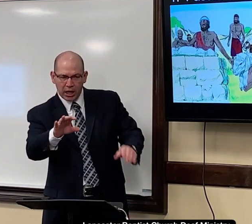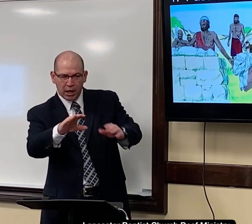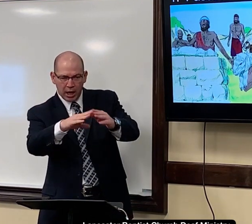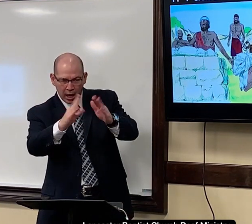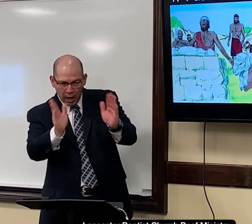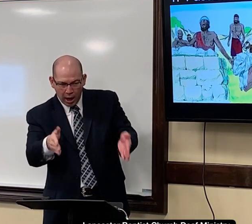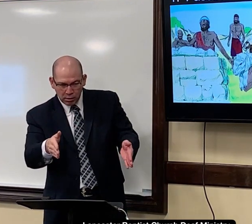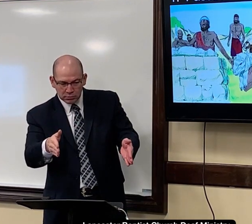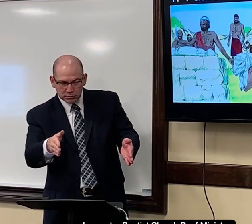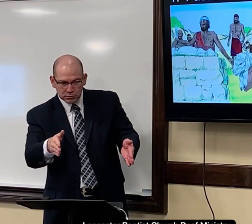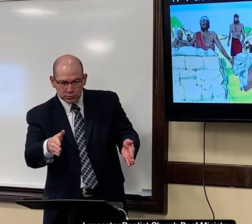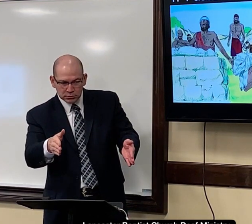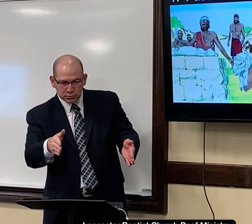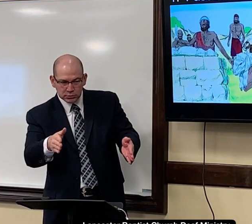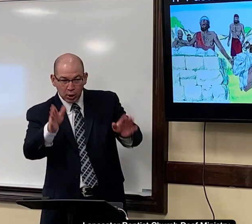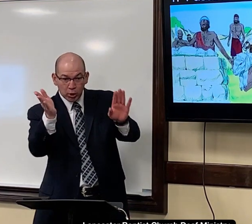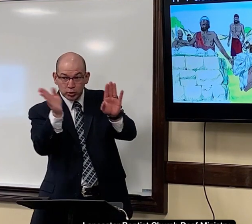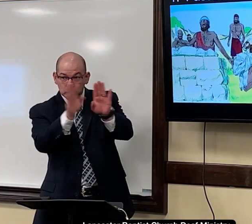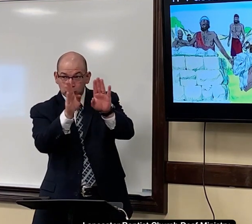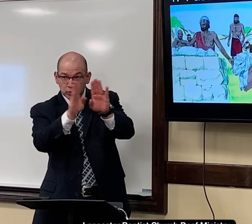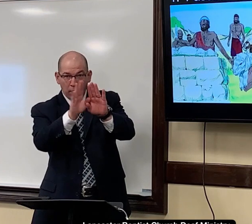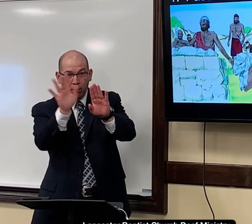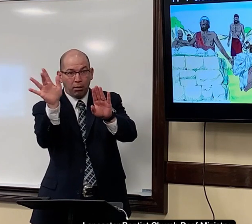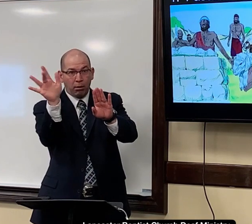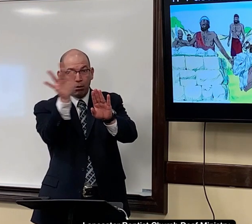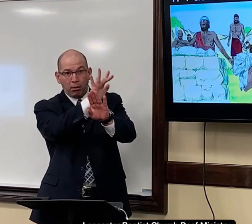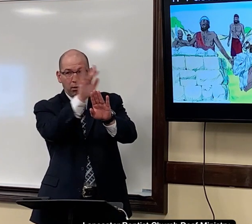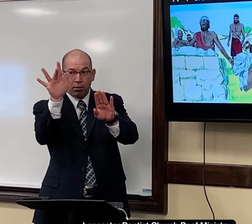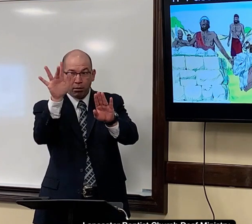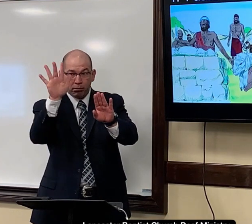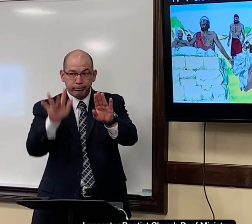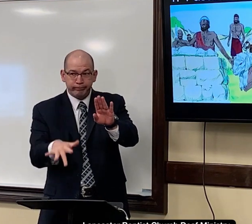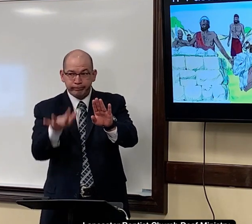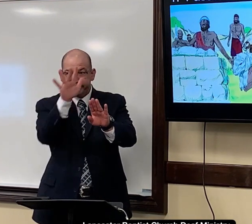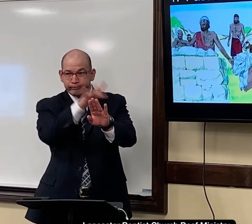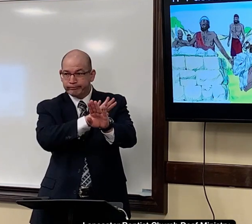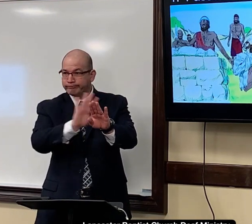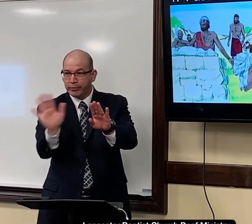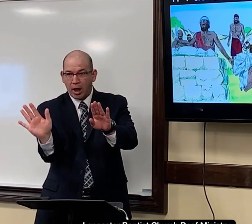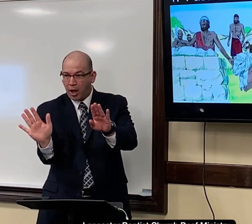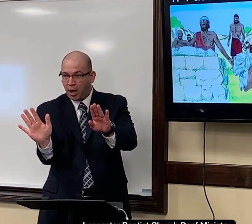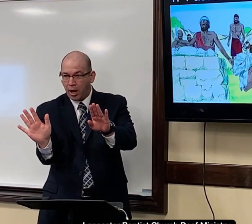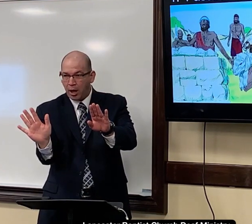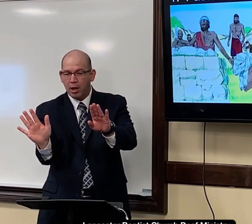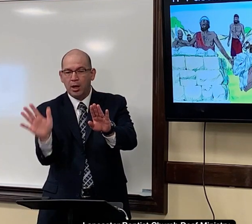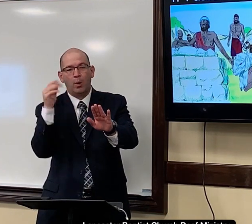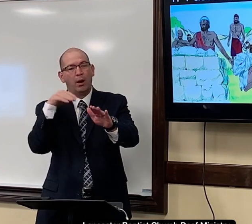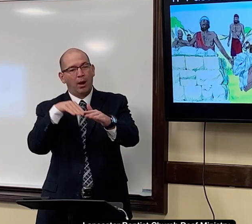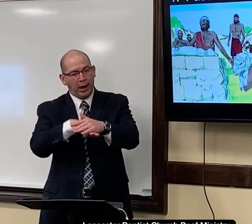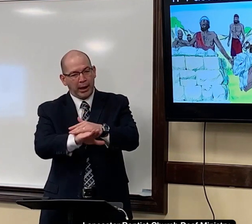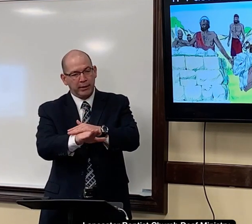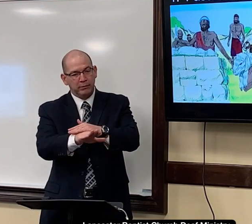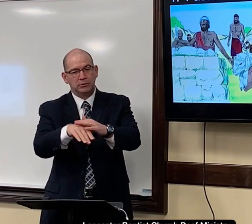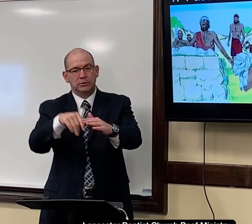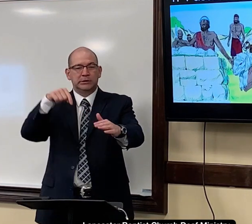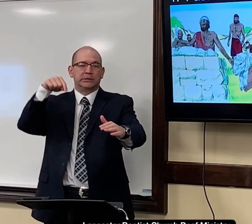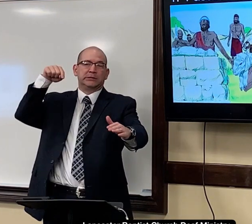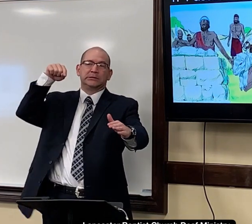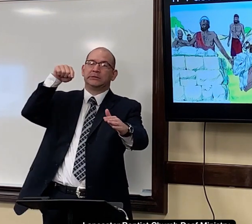and if the house if the door had no blood on it the angel of death